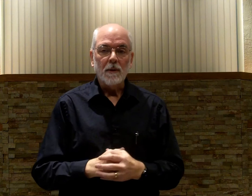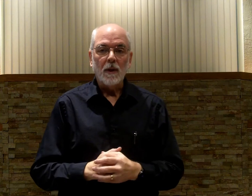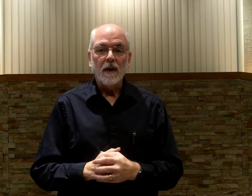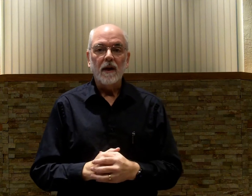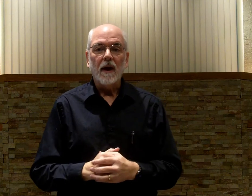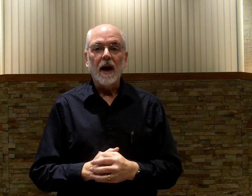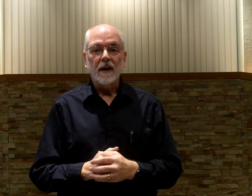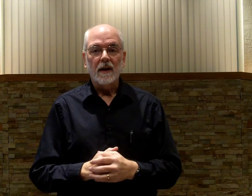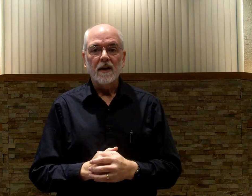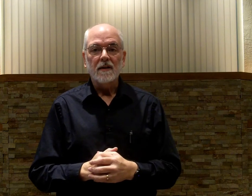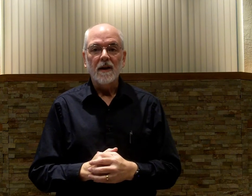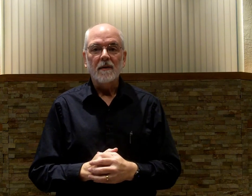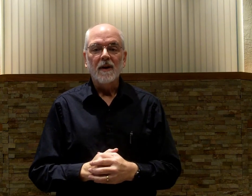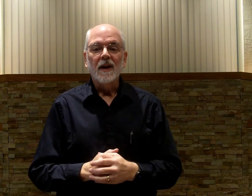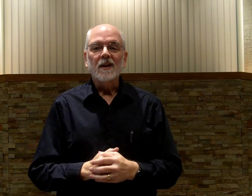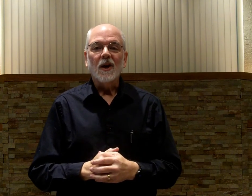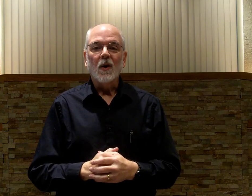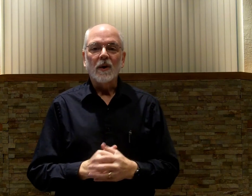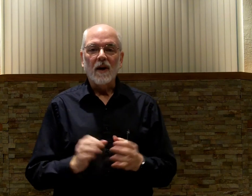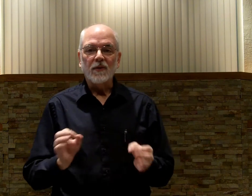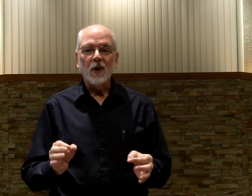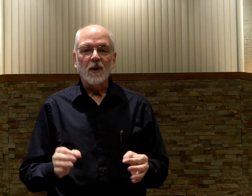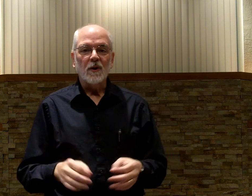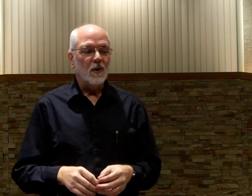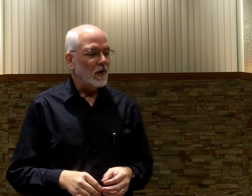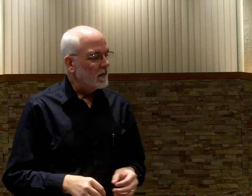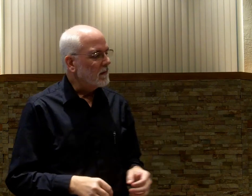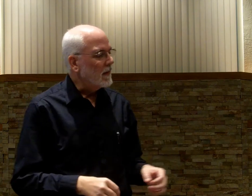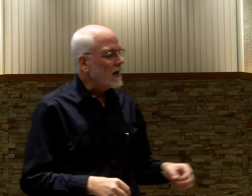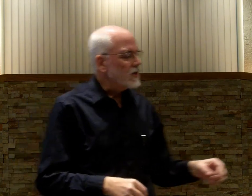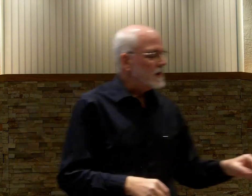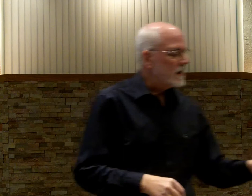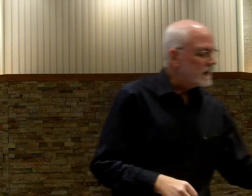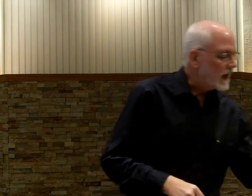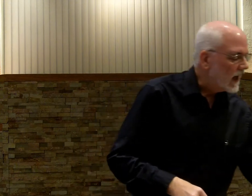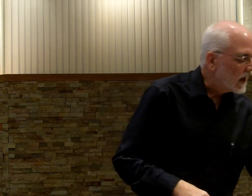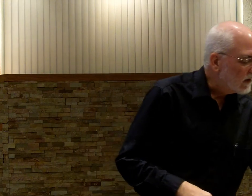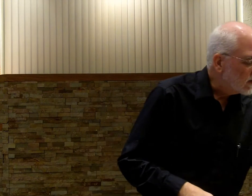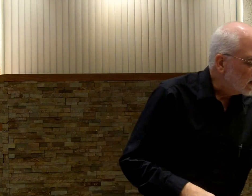be played there at LTC so without further ado my Jesus I love thee